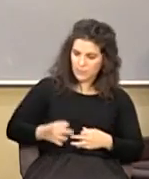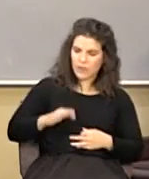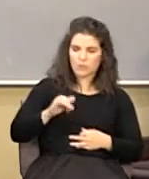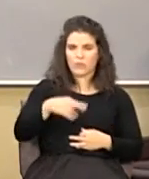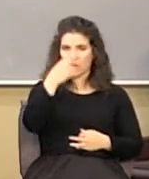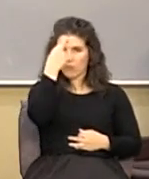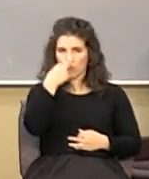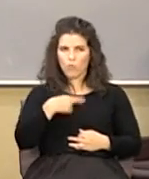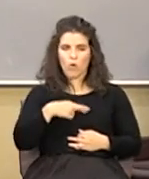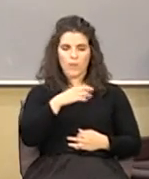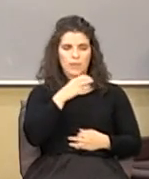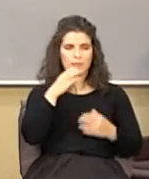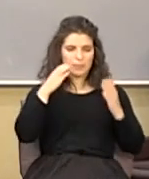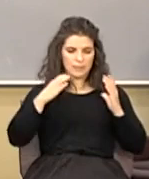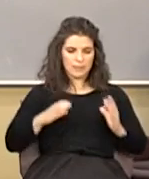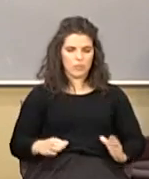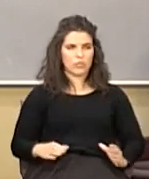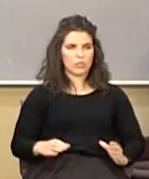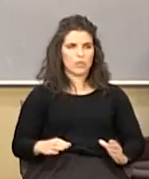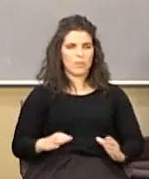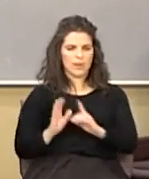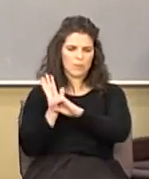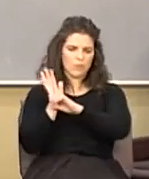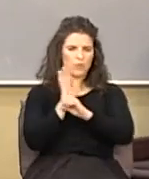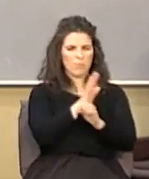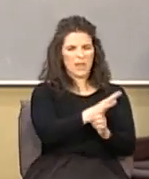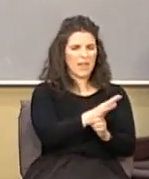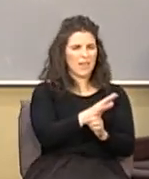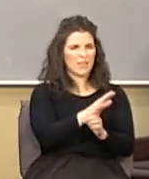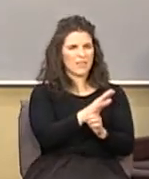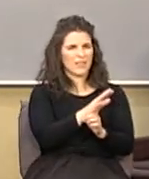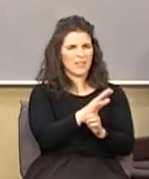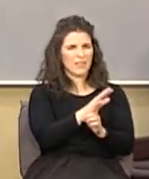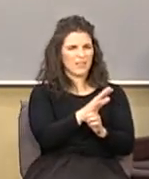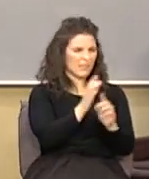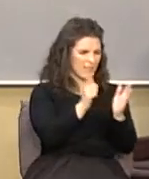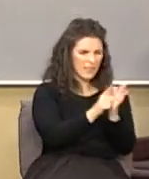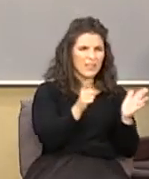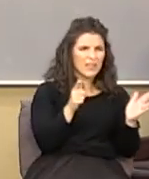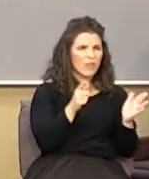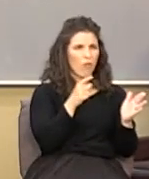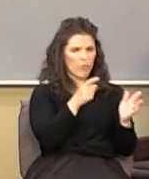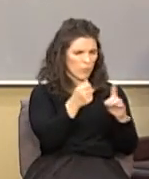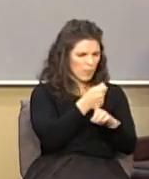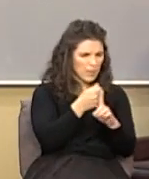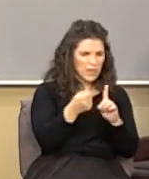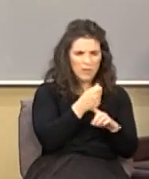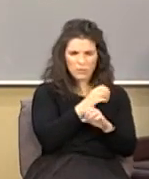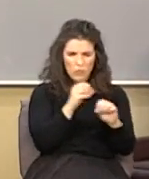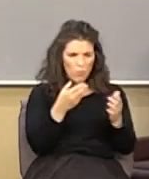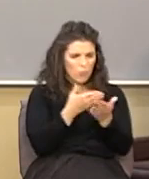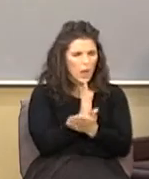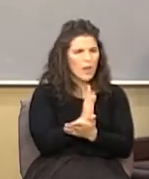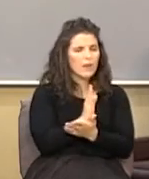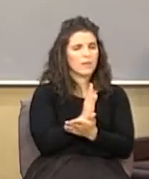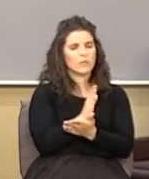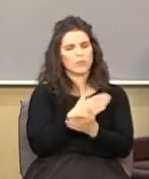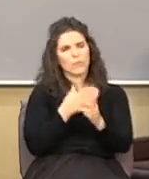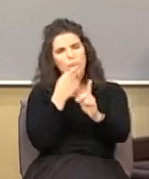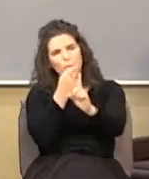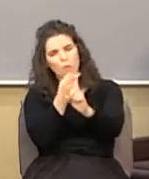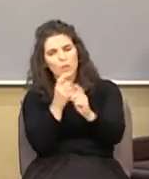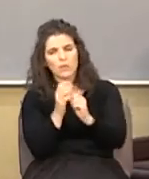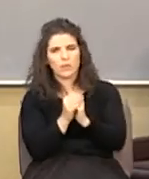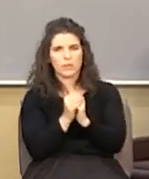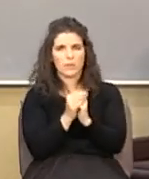of the law and he pushes back against the illegal things that are done my point to you is